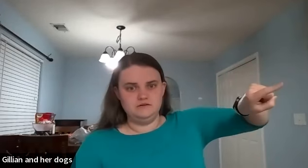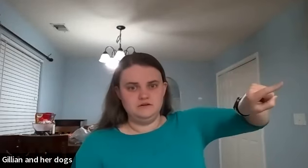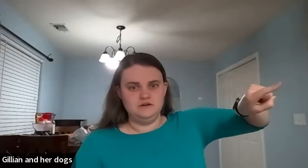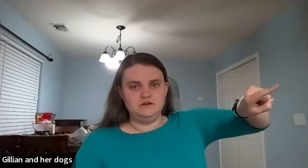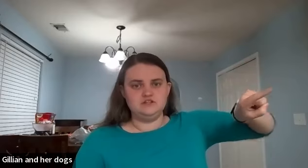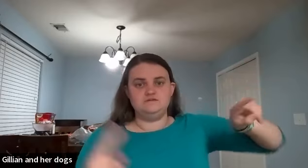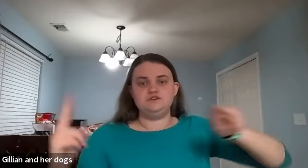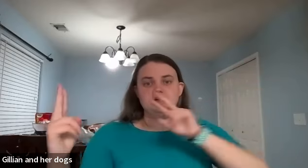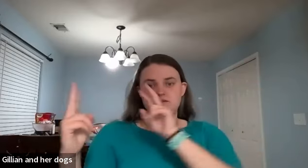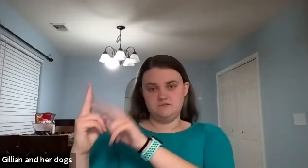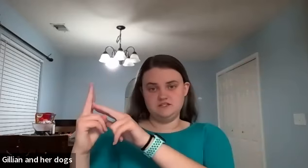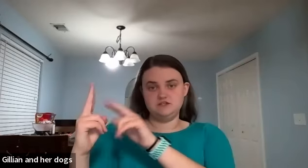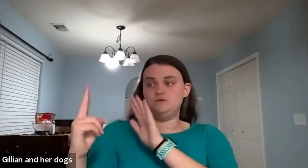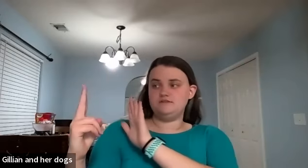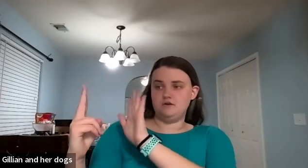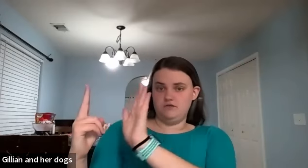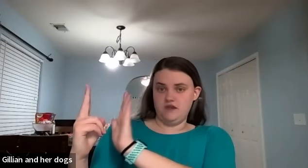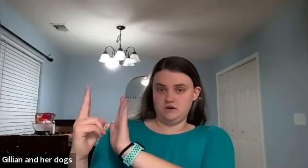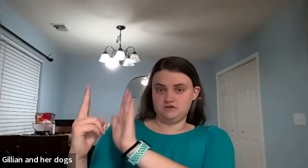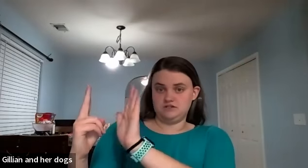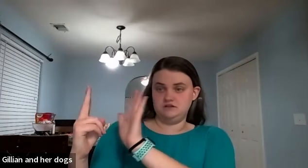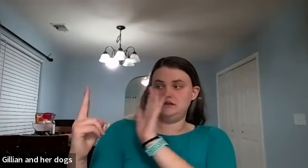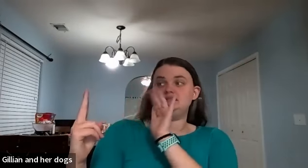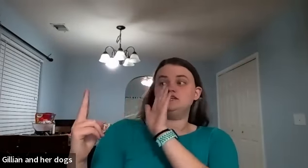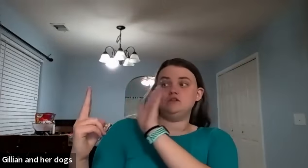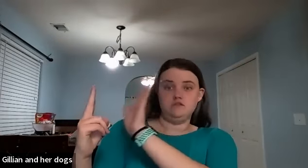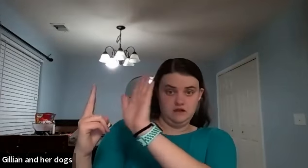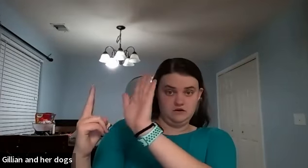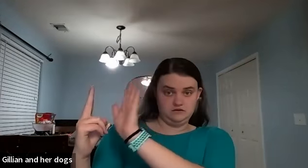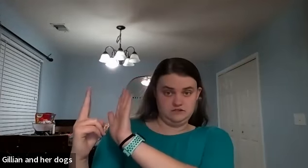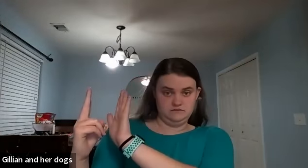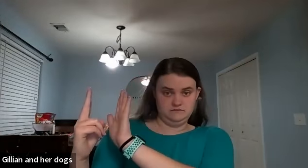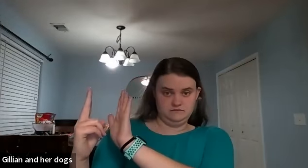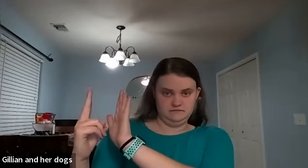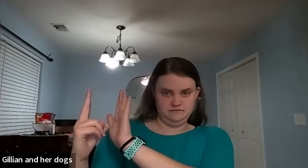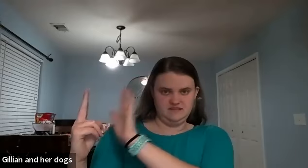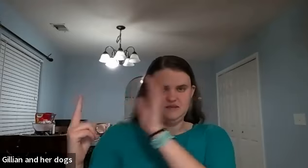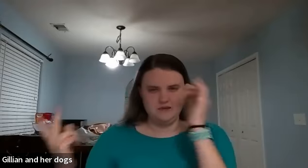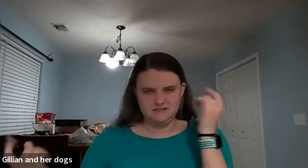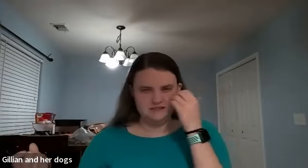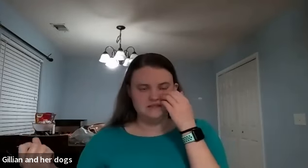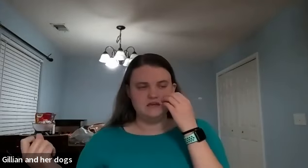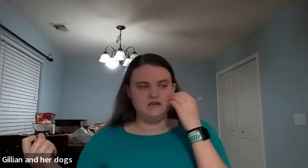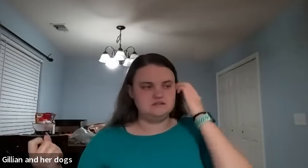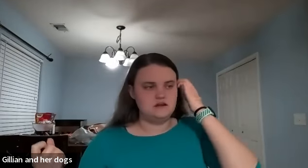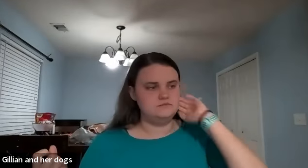so if you're talking about these two you have to go theirs it's theirs if that makes sense it's um